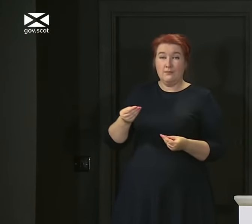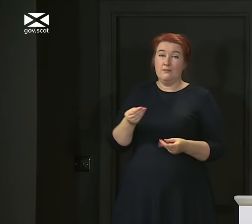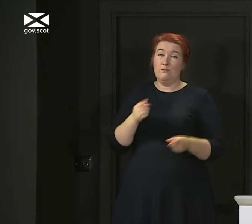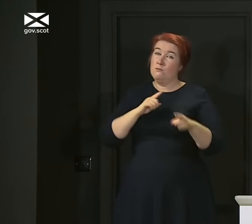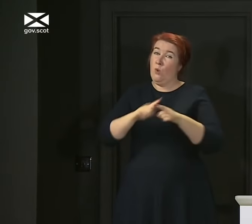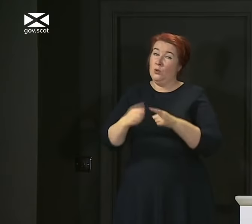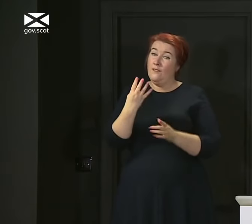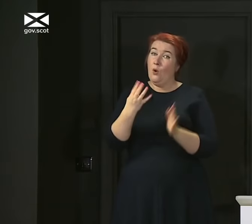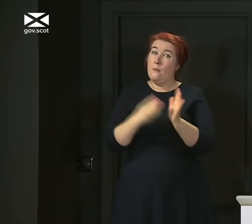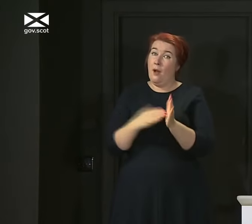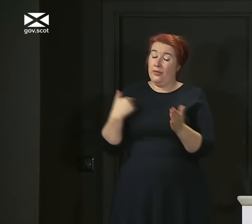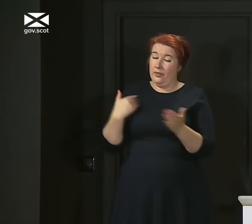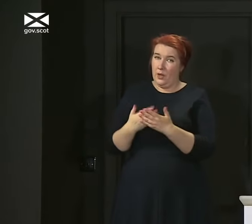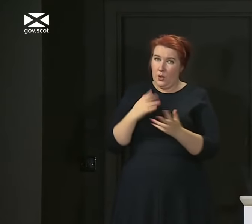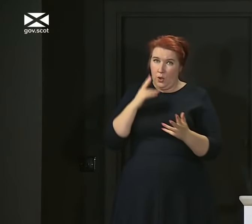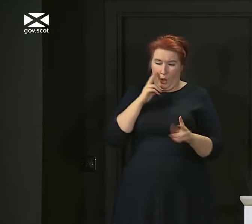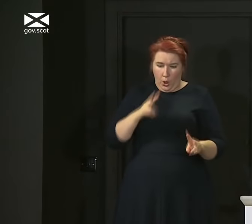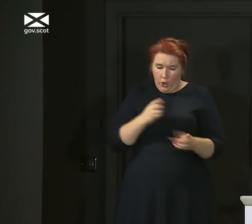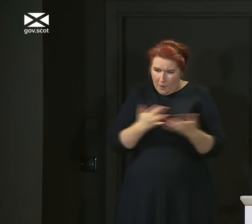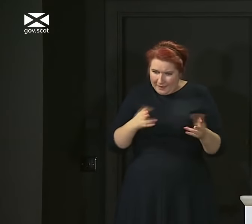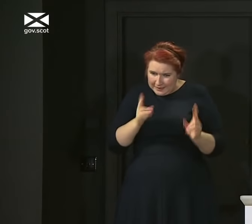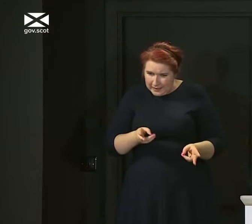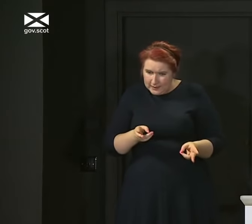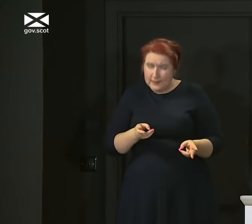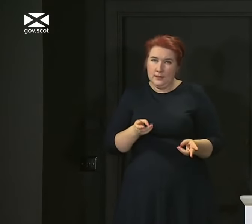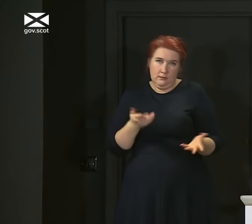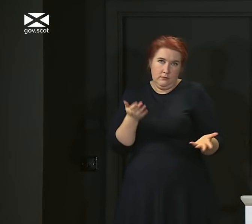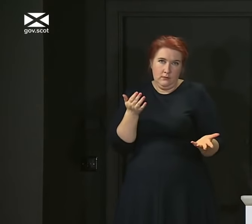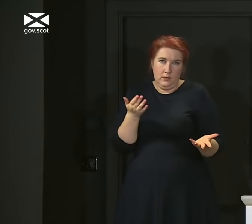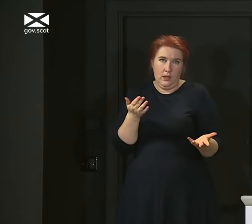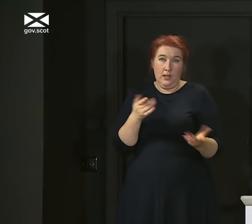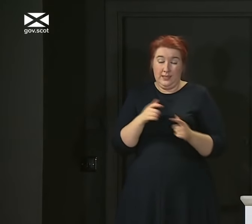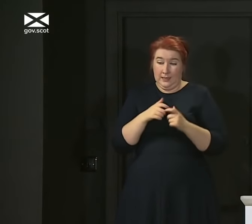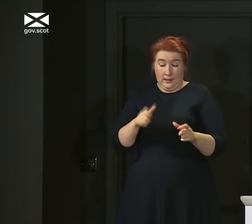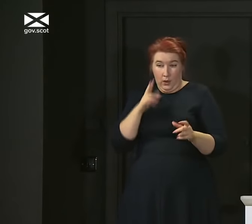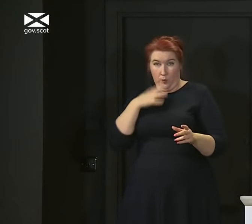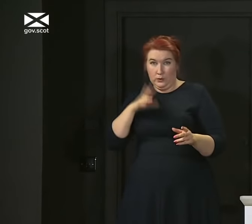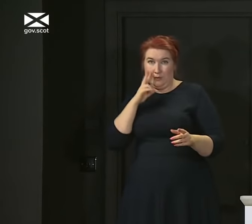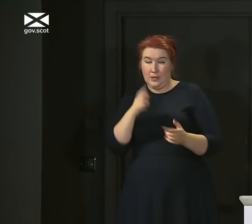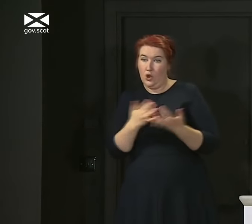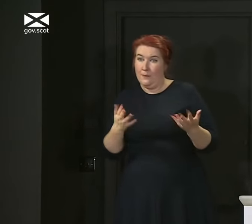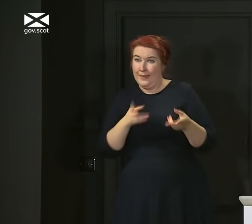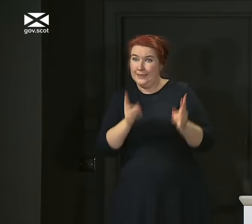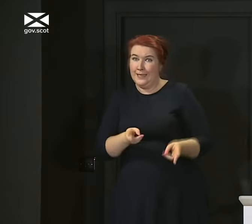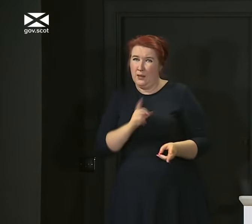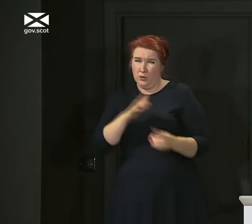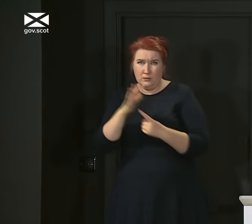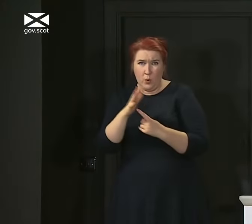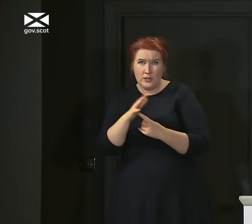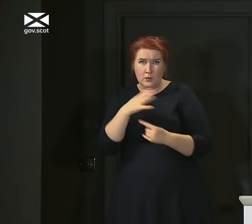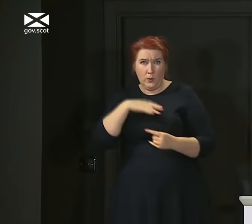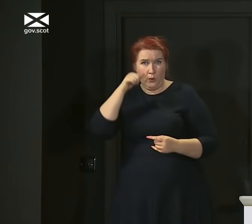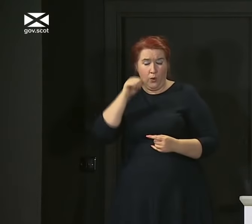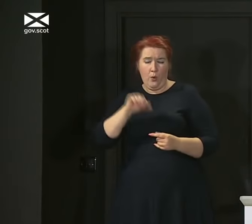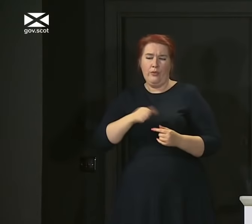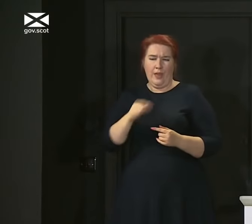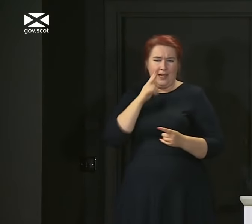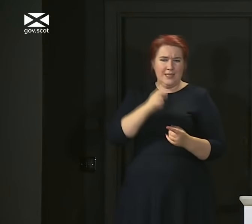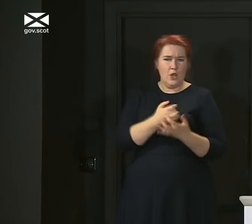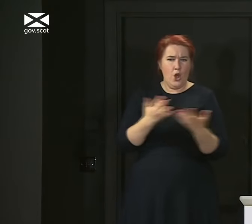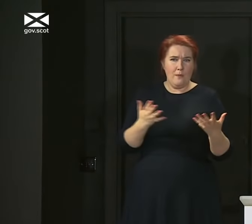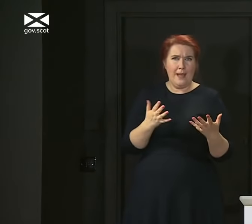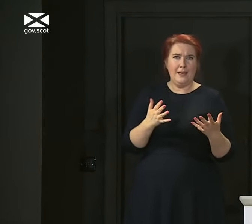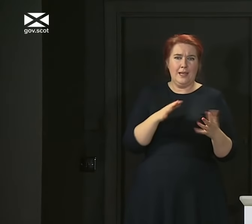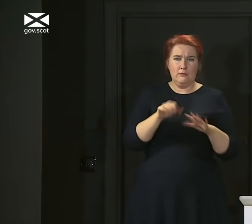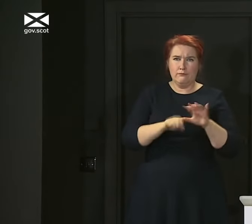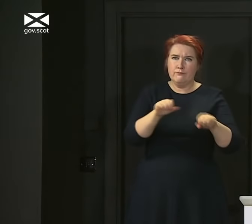of the last four months have looked first at the number of people dying for obvious reasons. And I still look at that because of how important that is. And then I look at the number of cases.